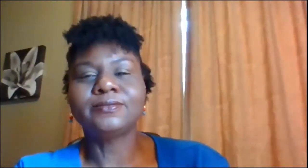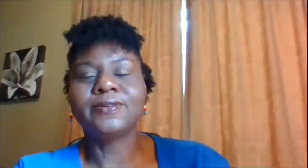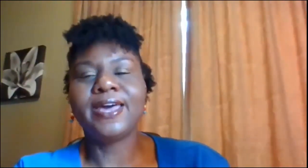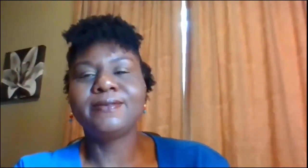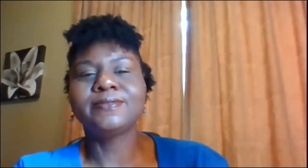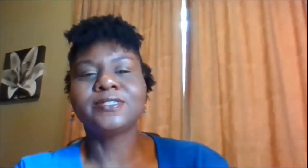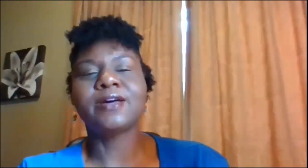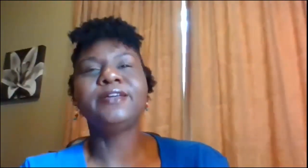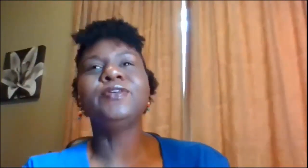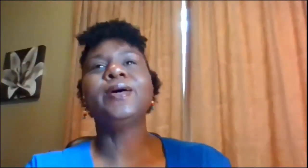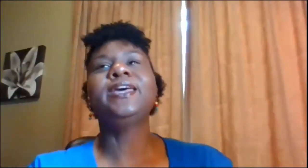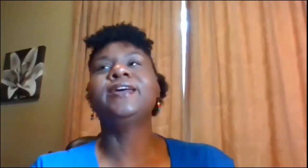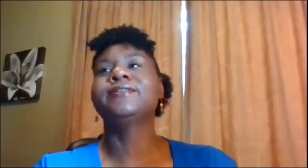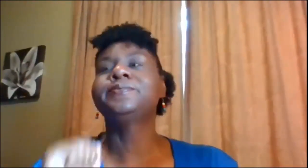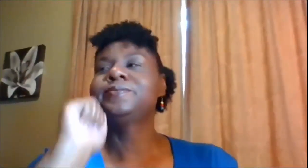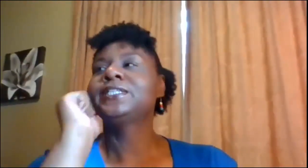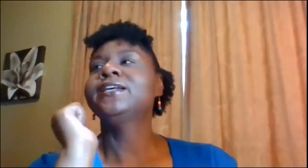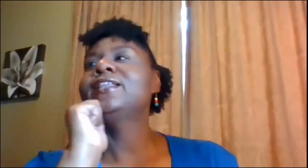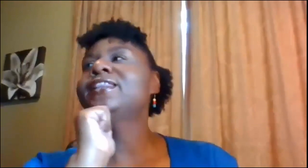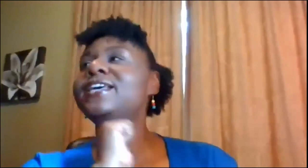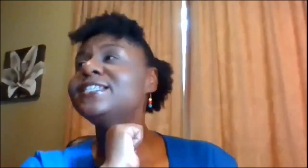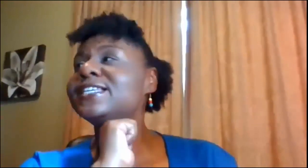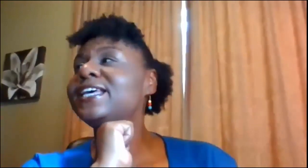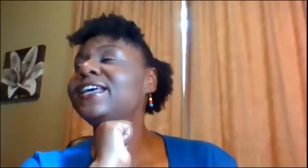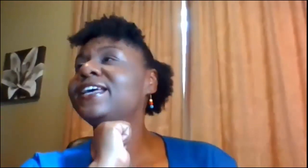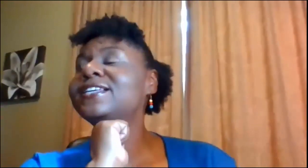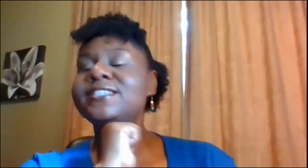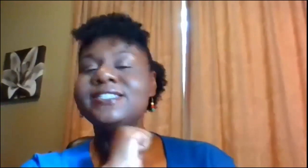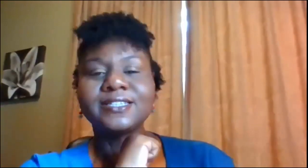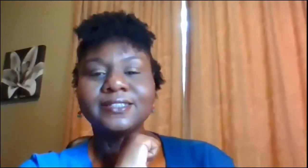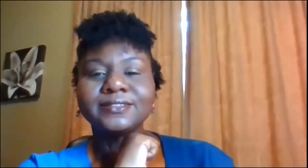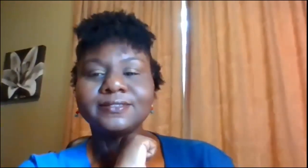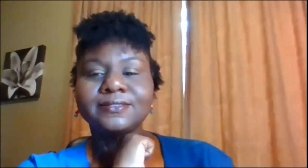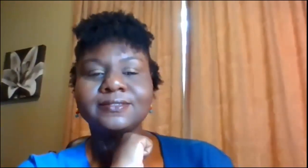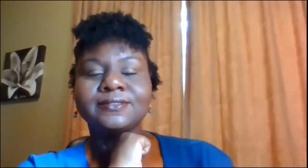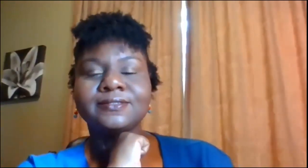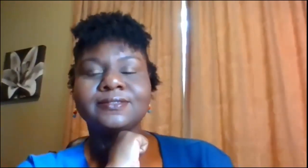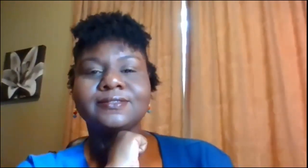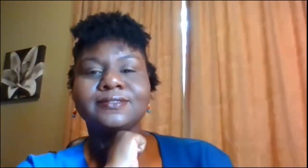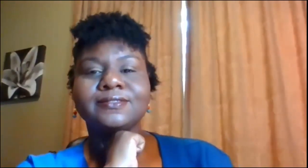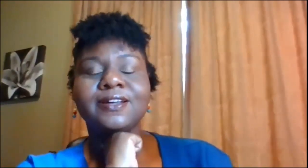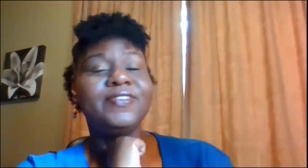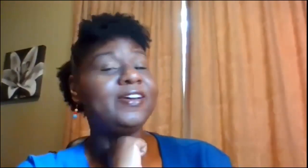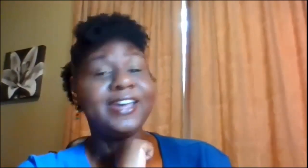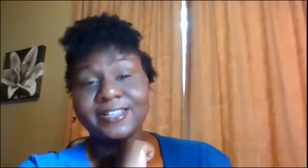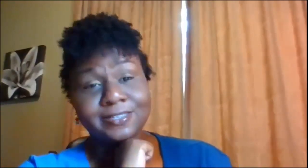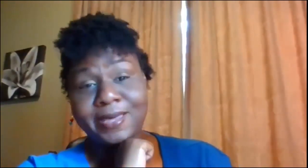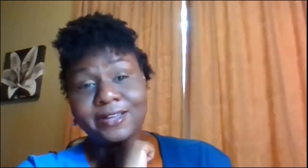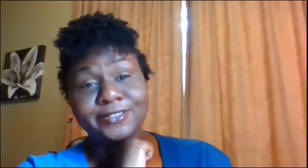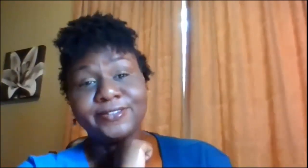okay so I'll give you a hint this is a very handsome actor